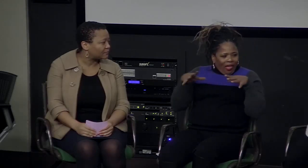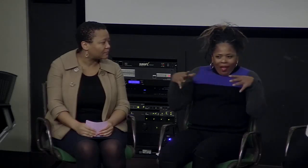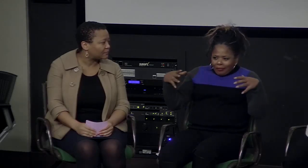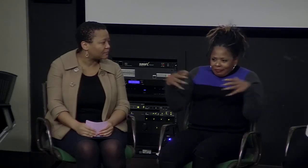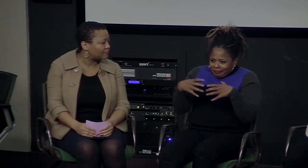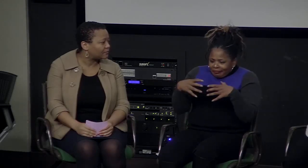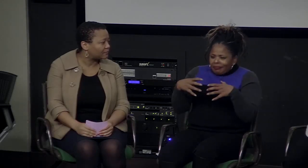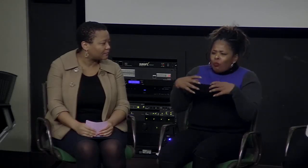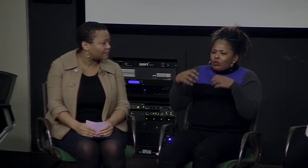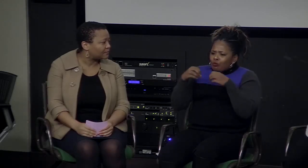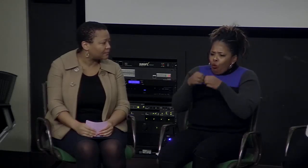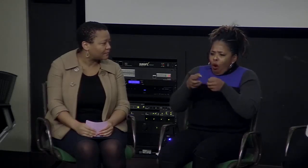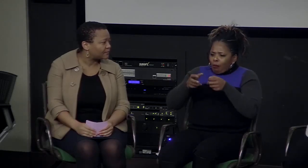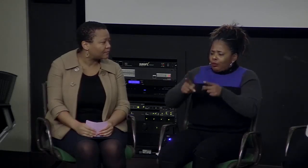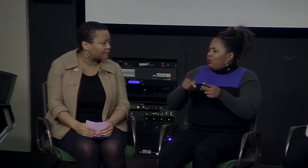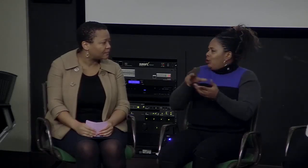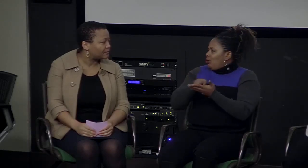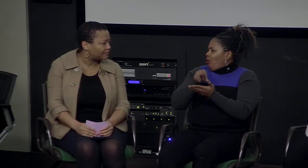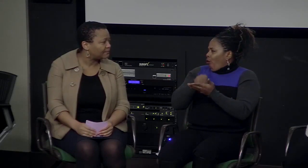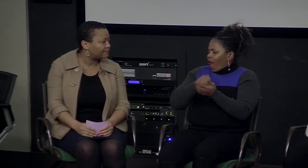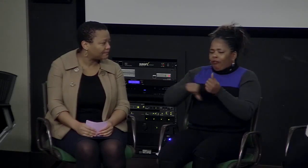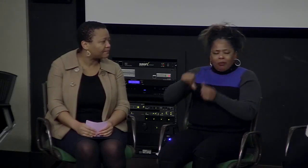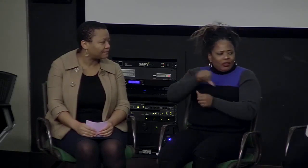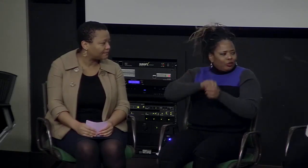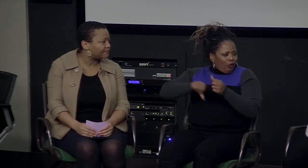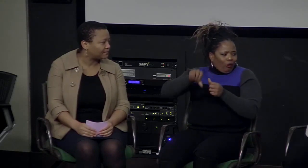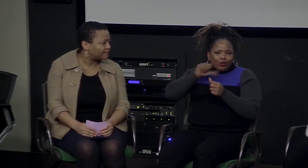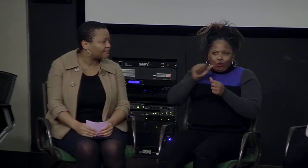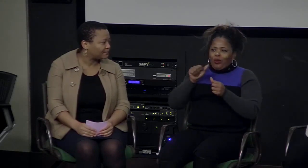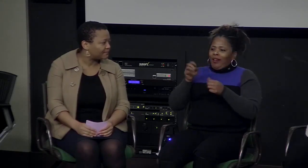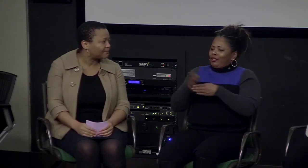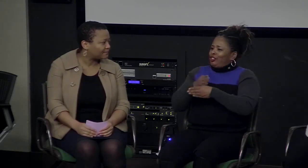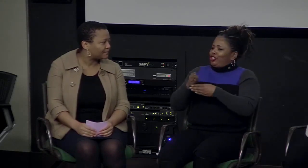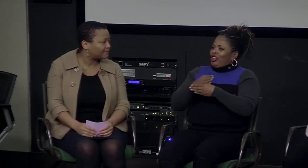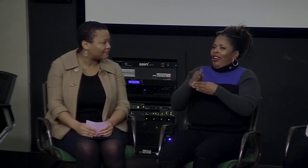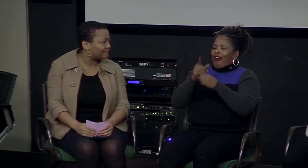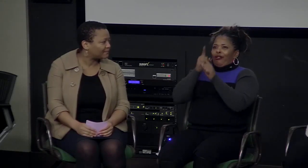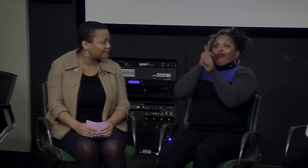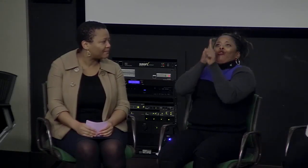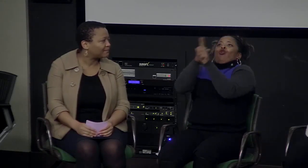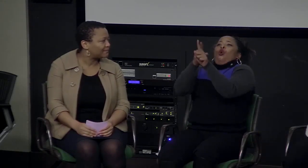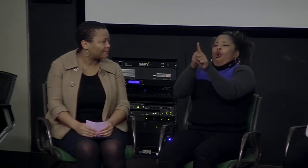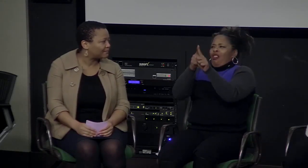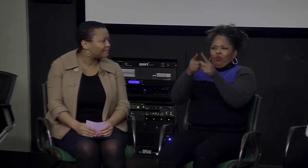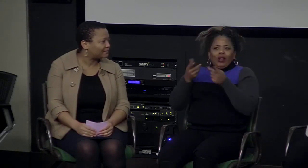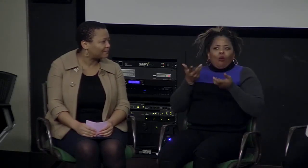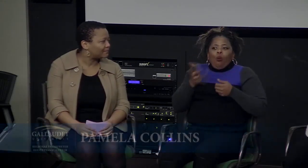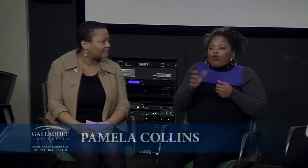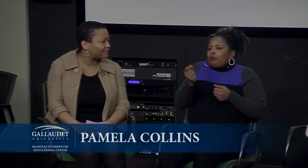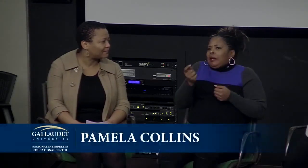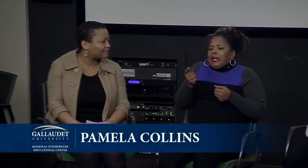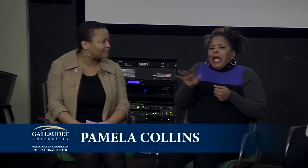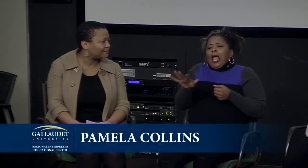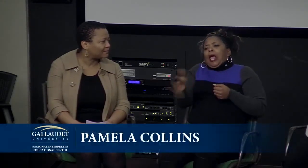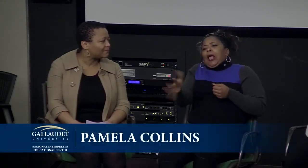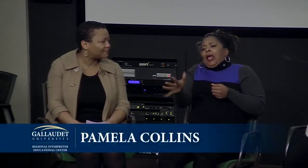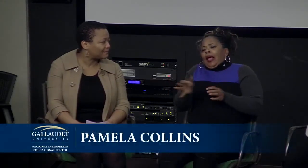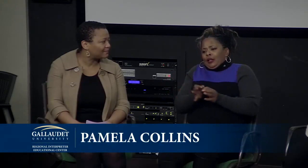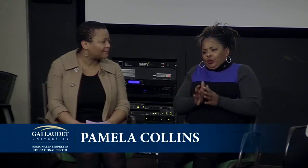but we wanted more from mentoring. We wanted to be able to create the camaraderie and environment where we could learn toward each other. And we have